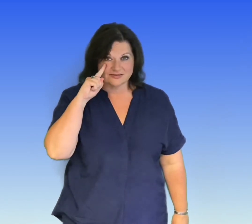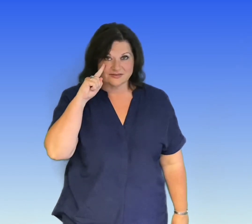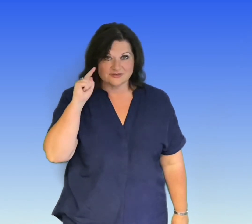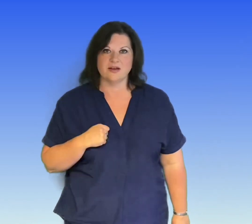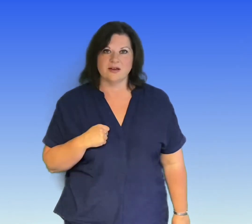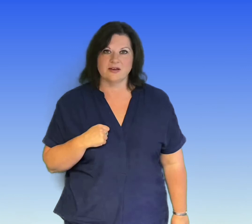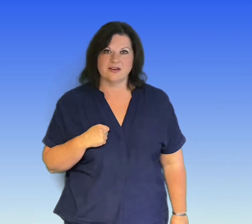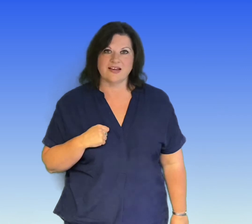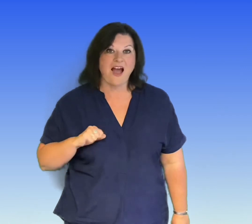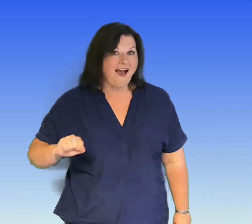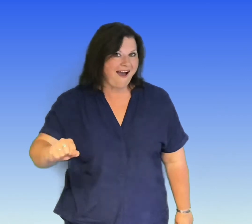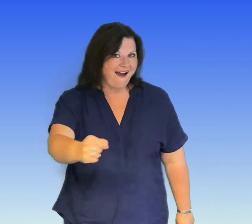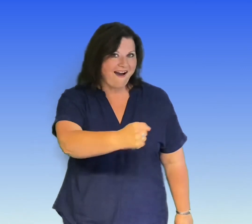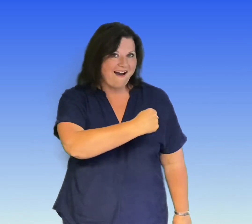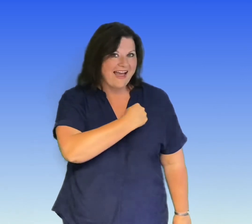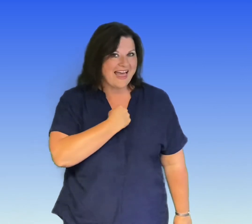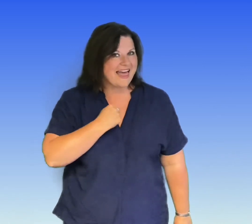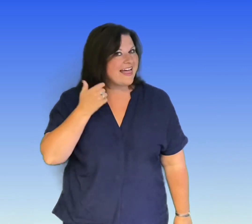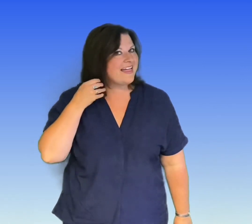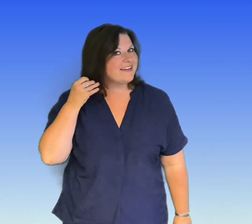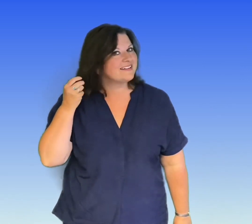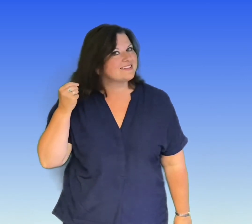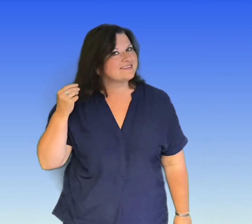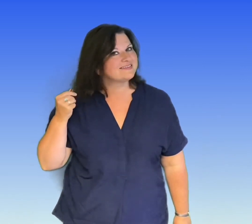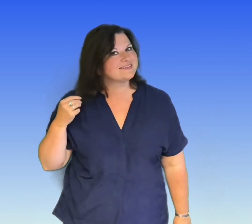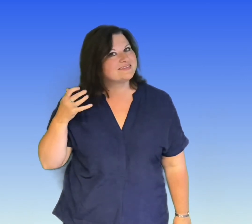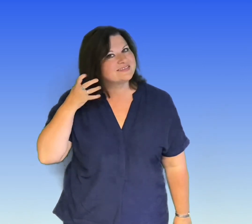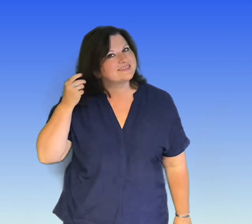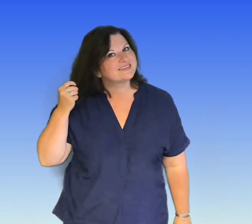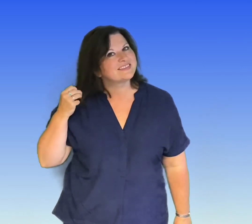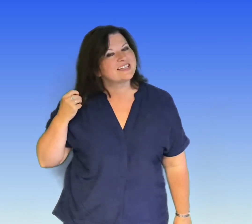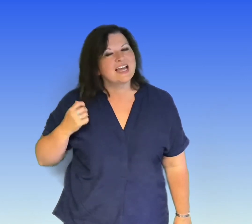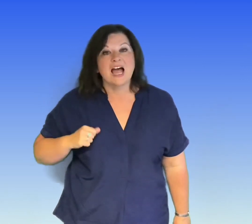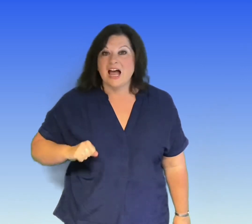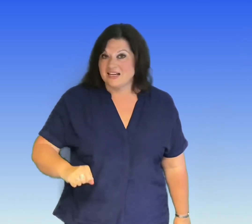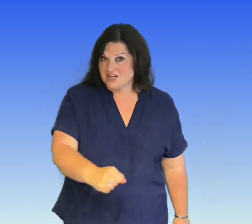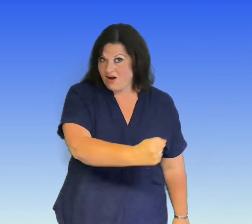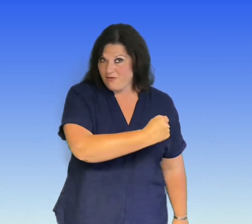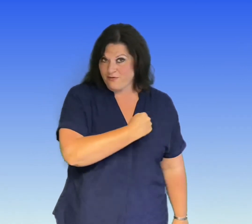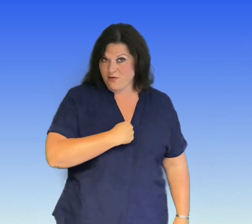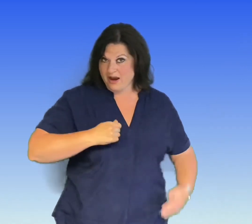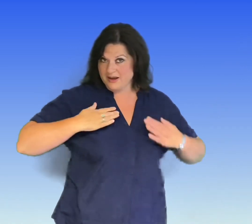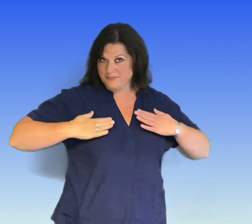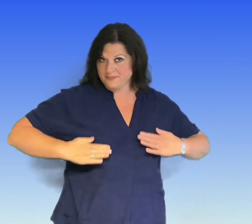our hair, and our frame.